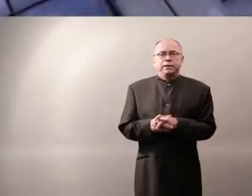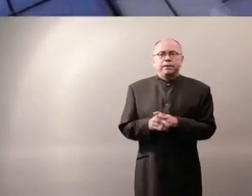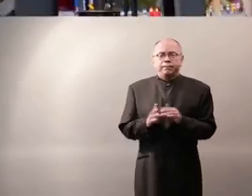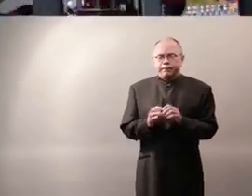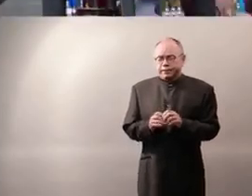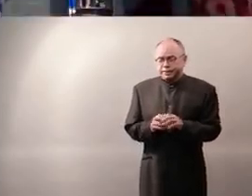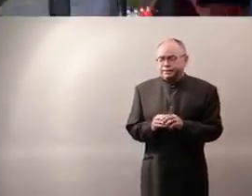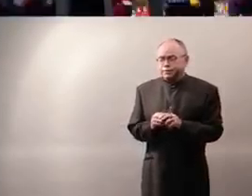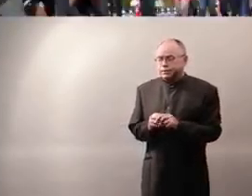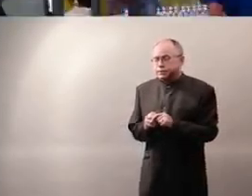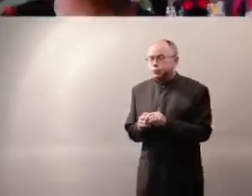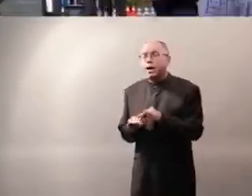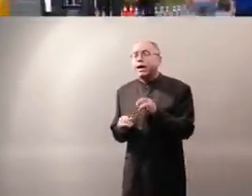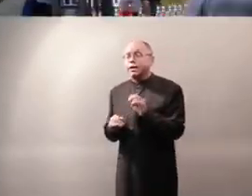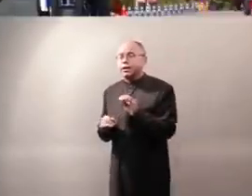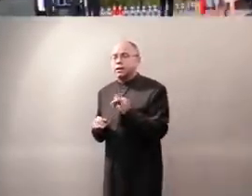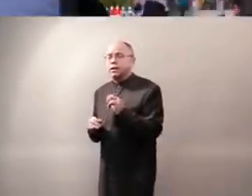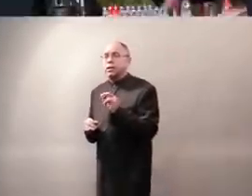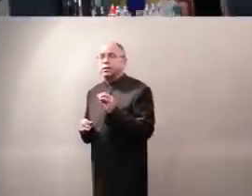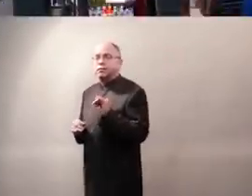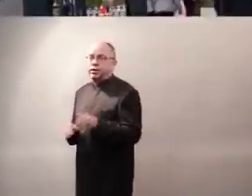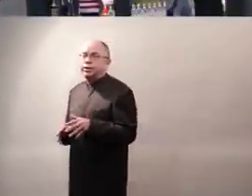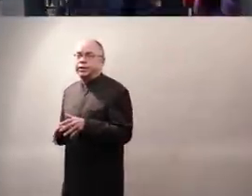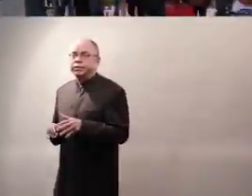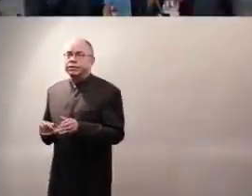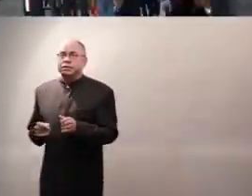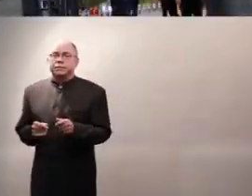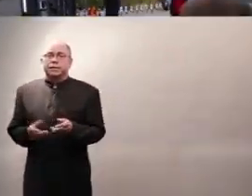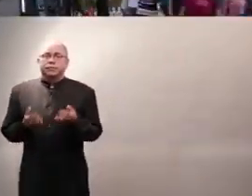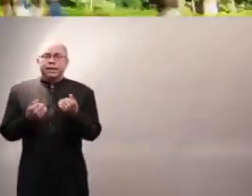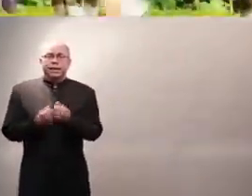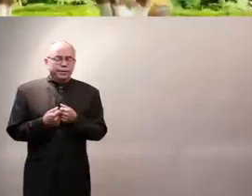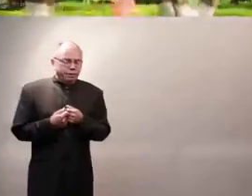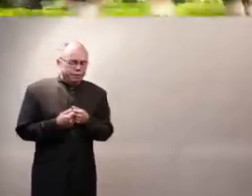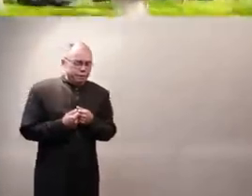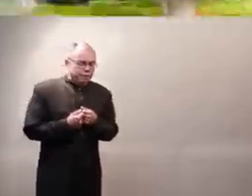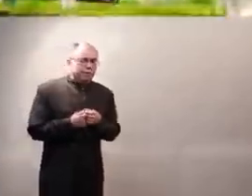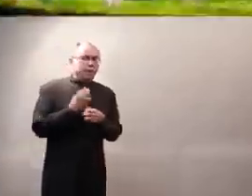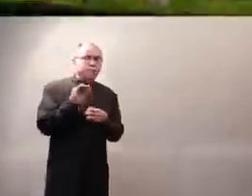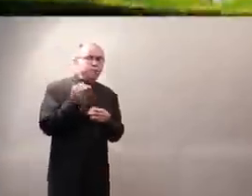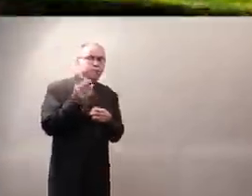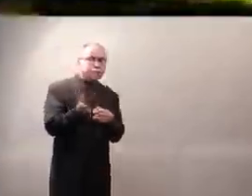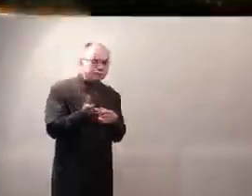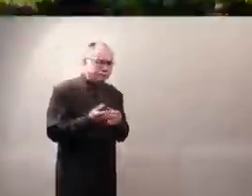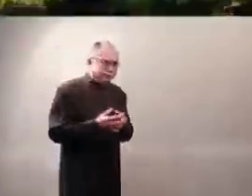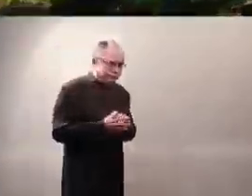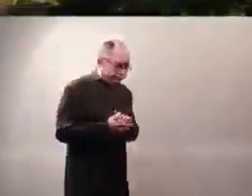Because that's the reason why we are here and why I'm here and hopefully you will be here too.